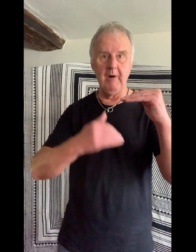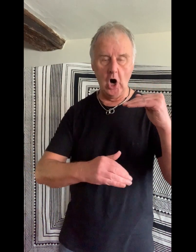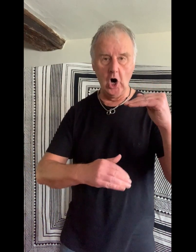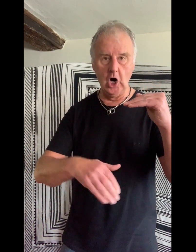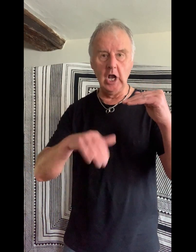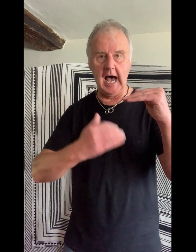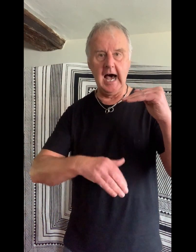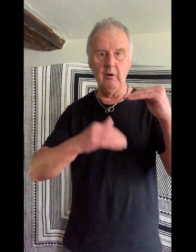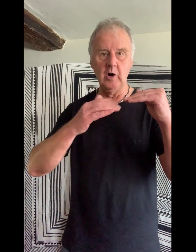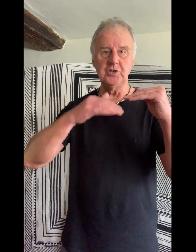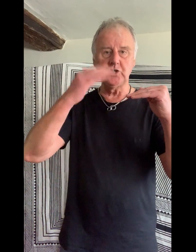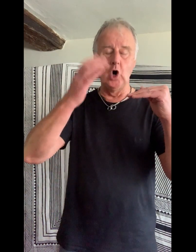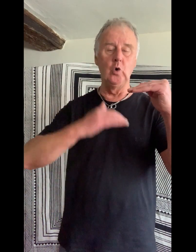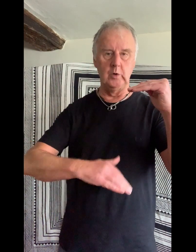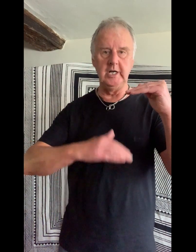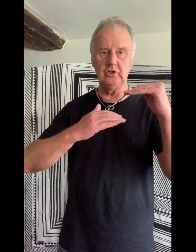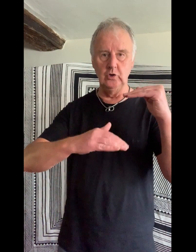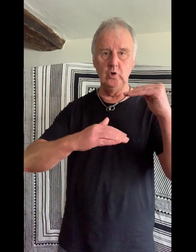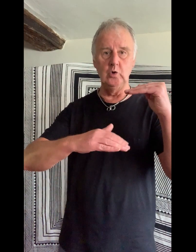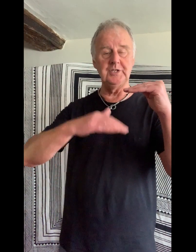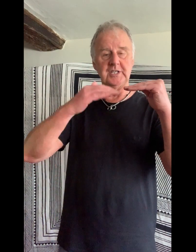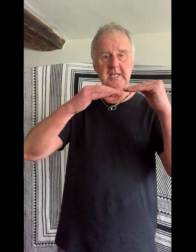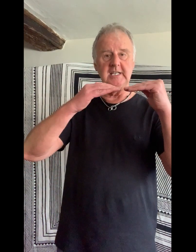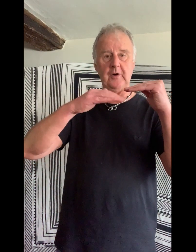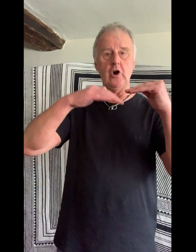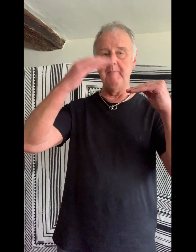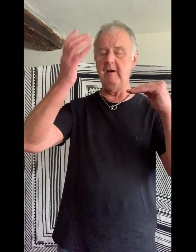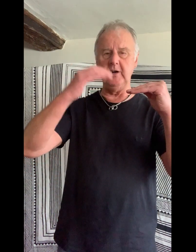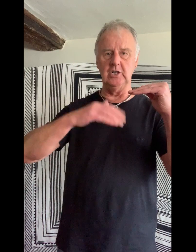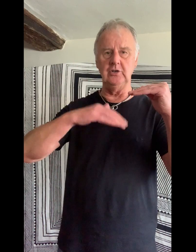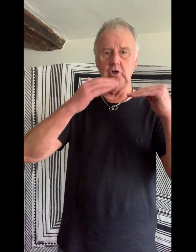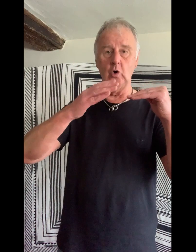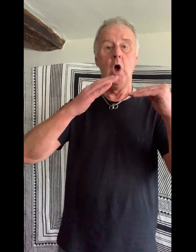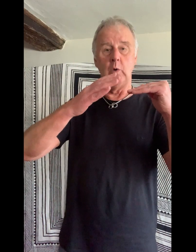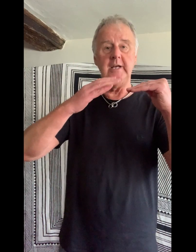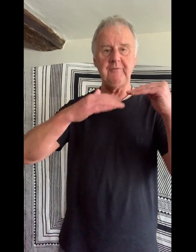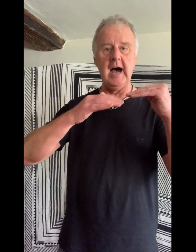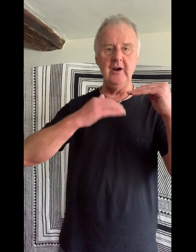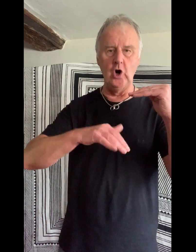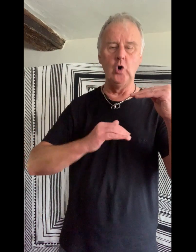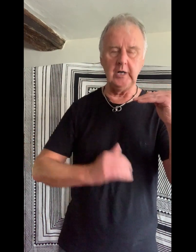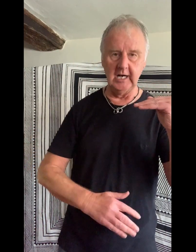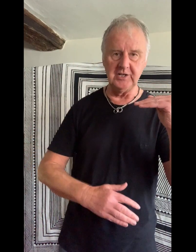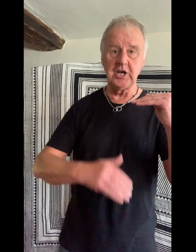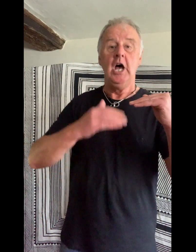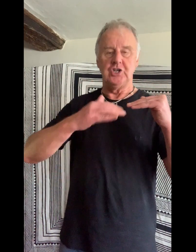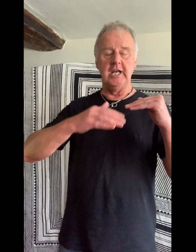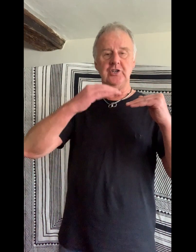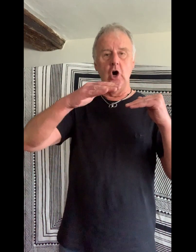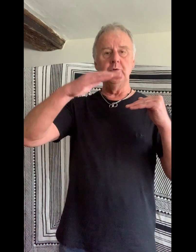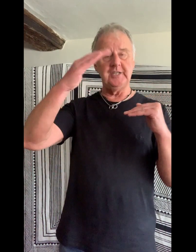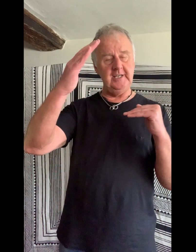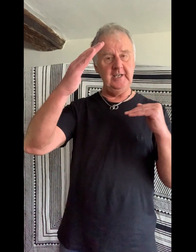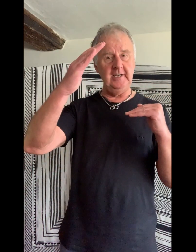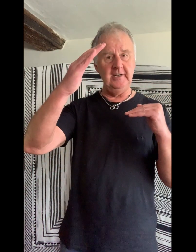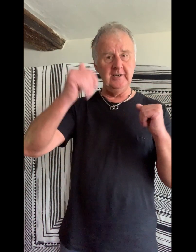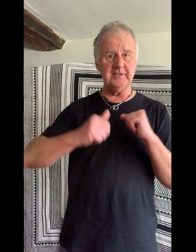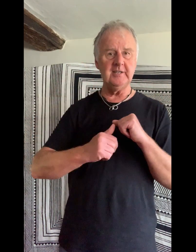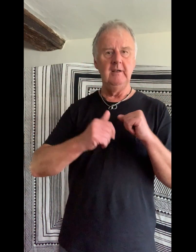all, I was told. We'd cruise the seas for American gold. We'd fire no guns. Shed no tears. Now